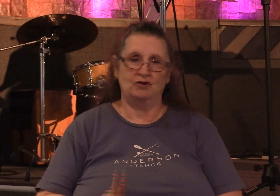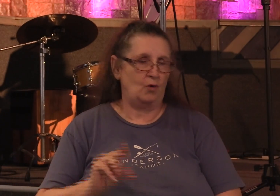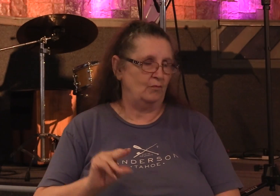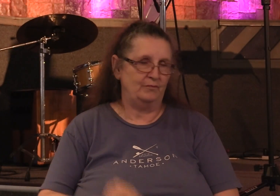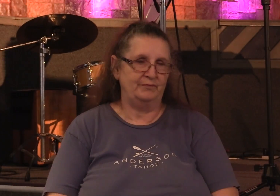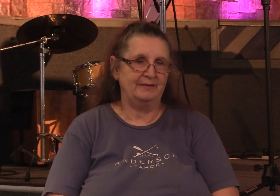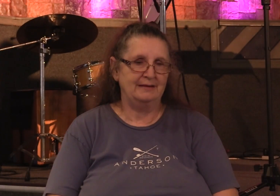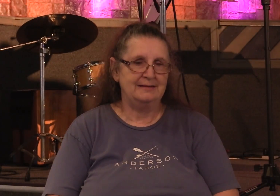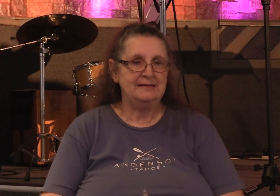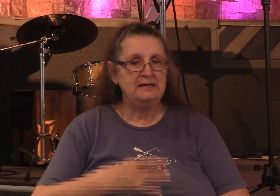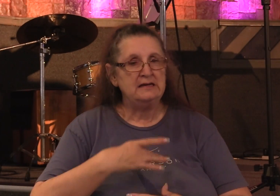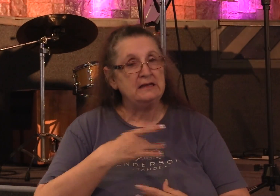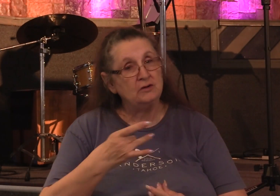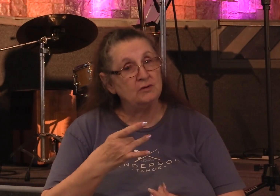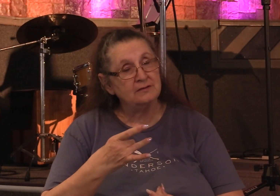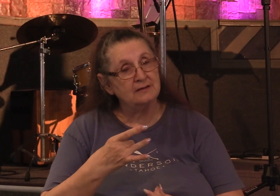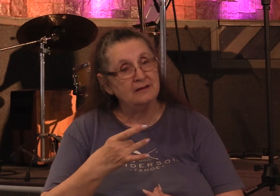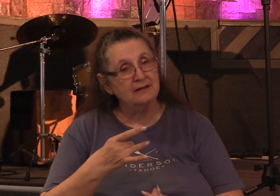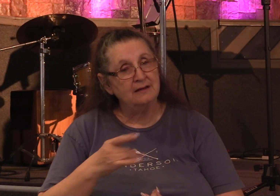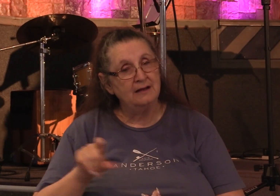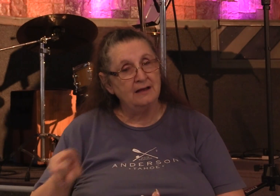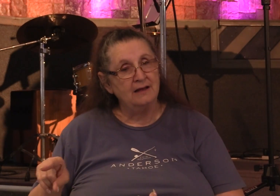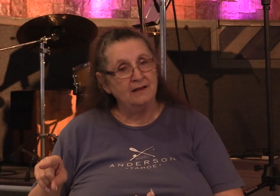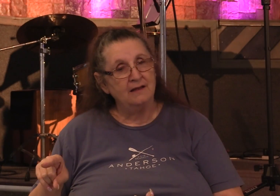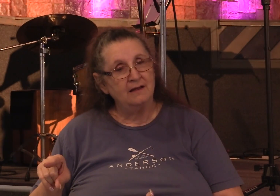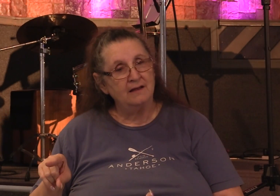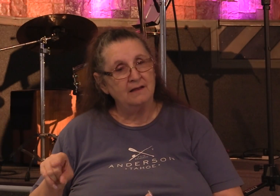Interestingly they were counted among the believers.